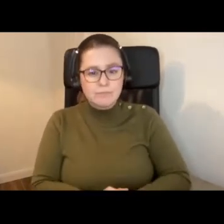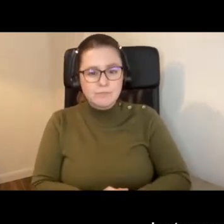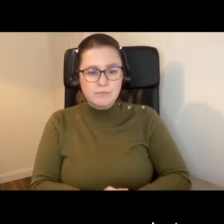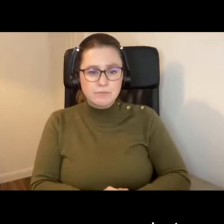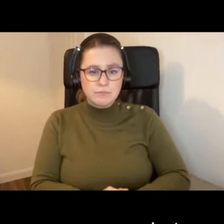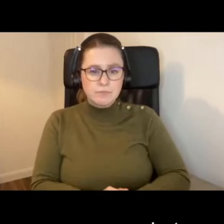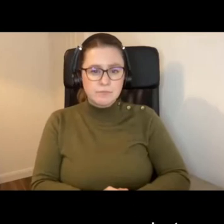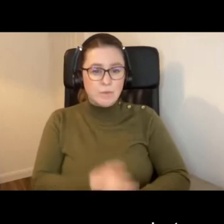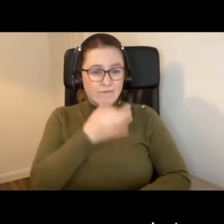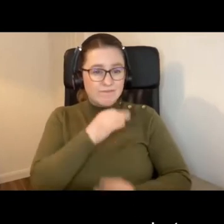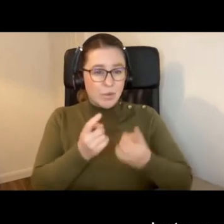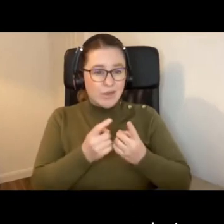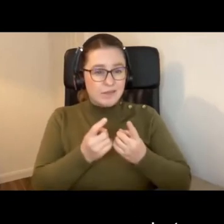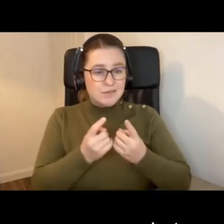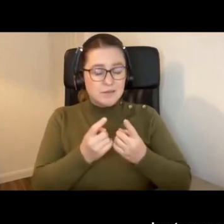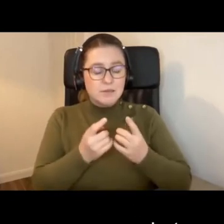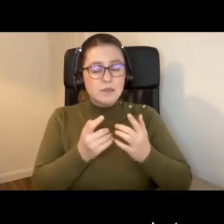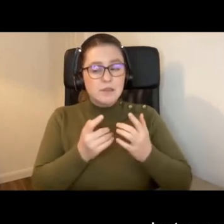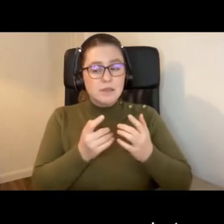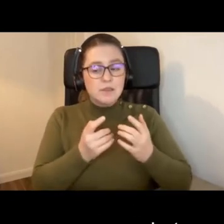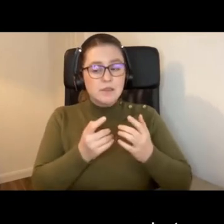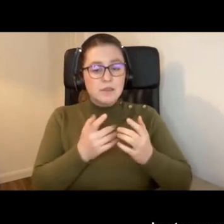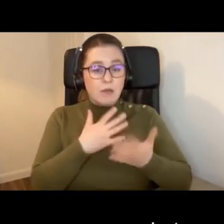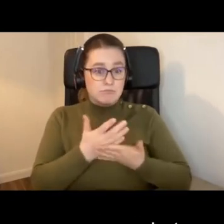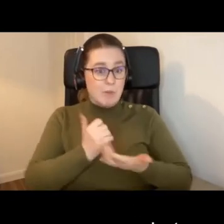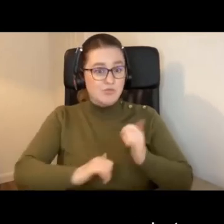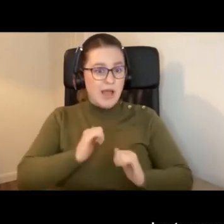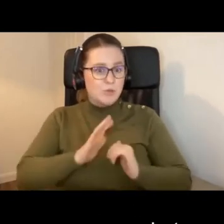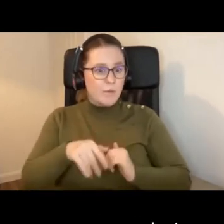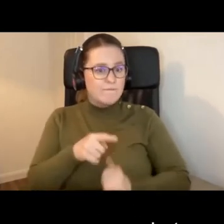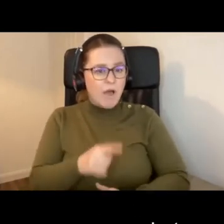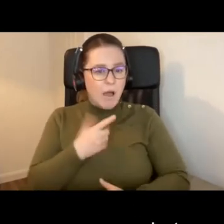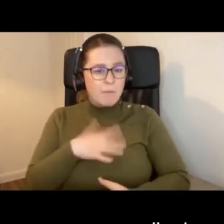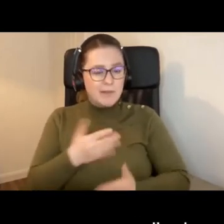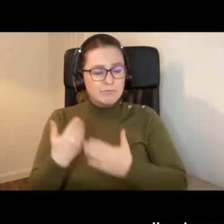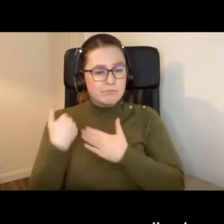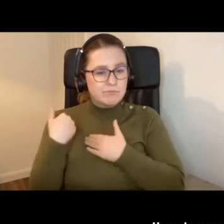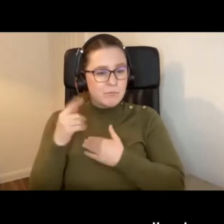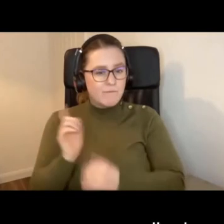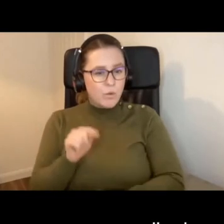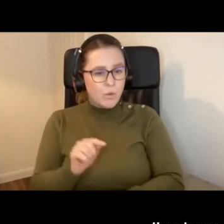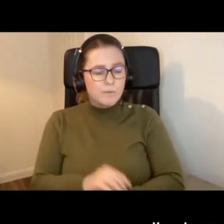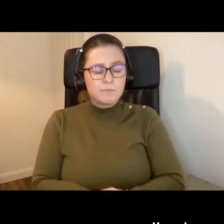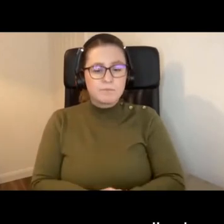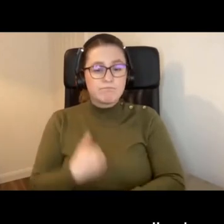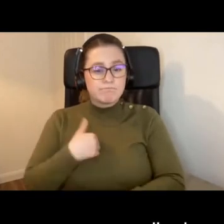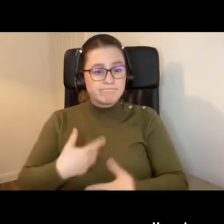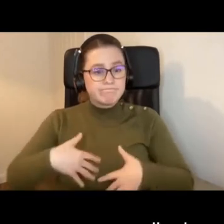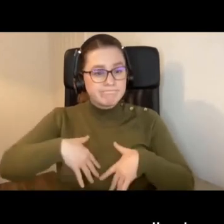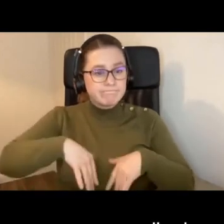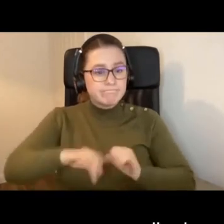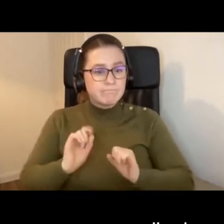Just a couple of things that I am very proud of that I've been responsible for. I instigated